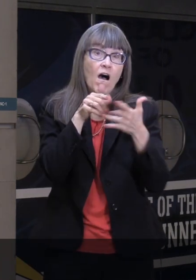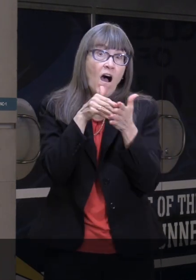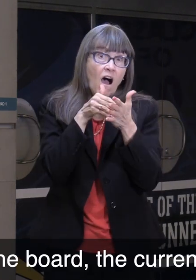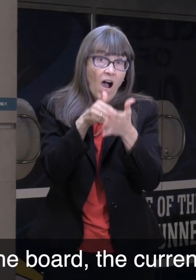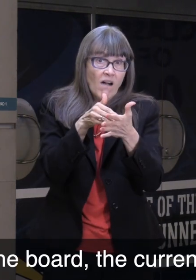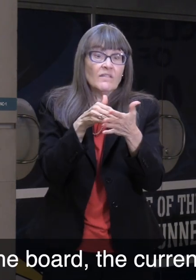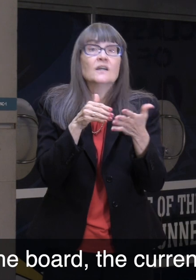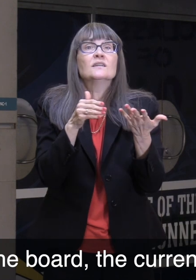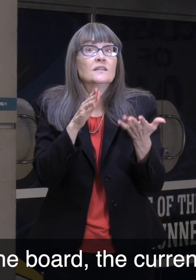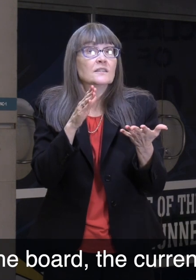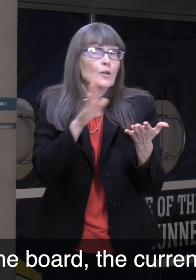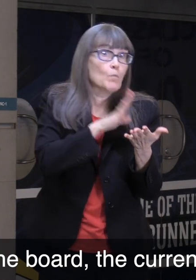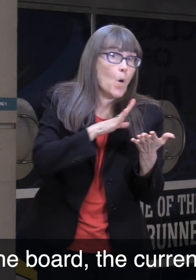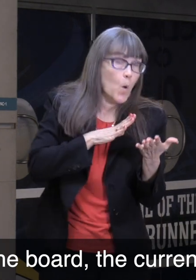Often the Board, the current Board,